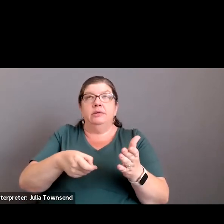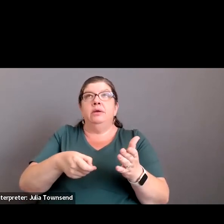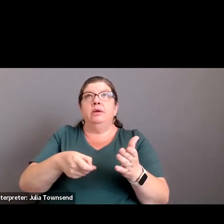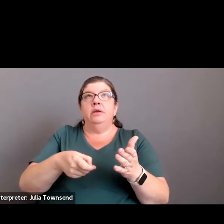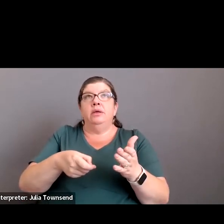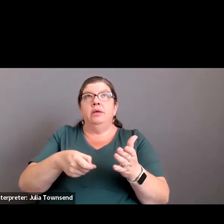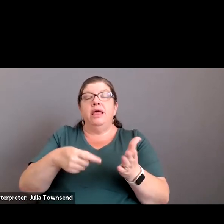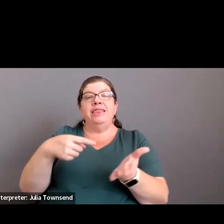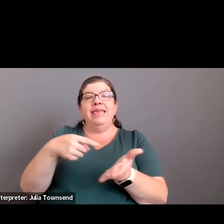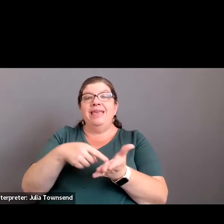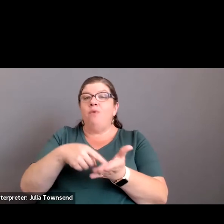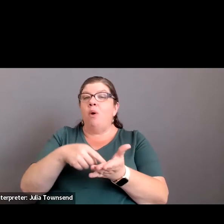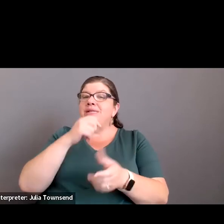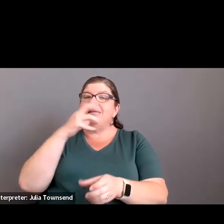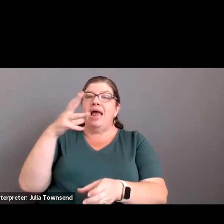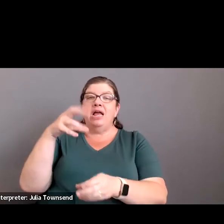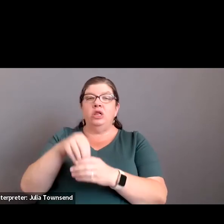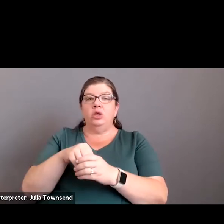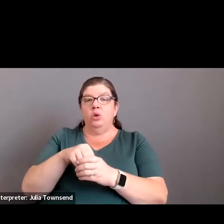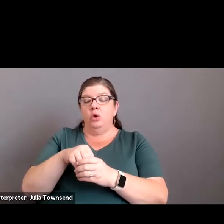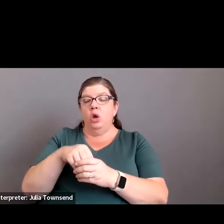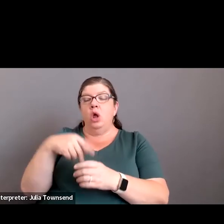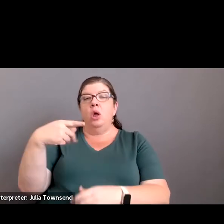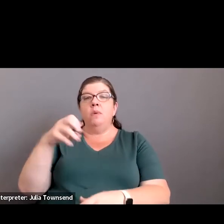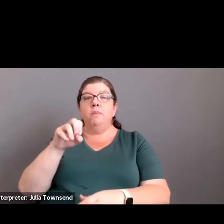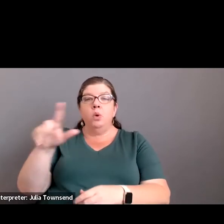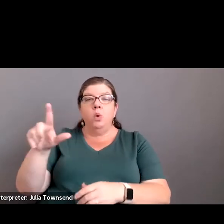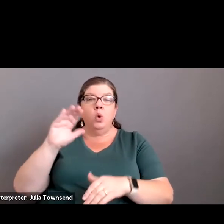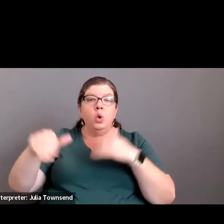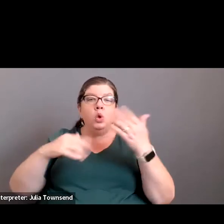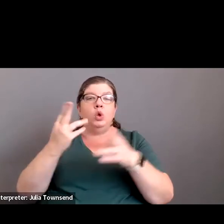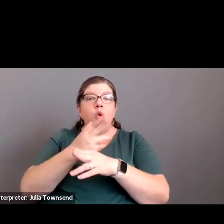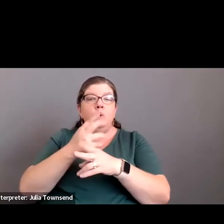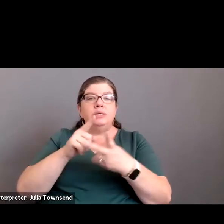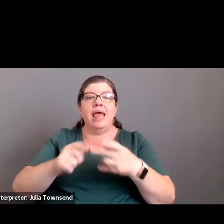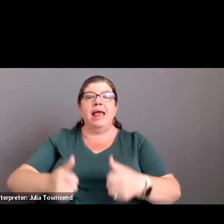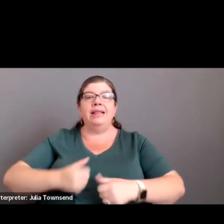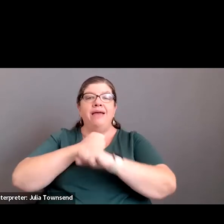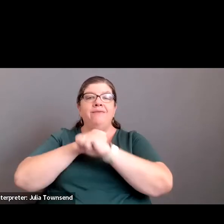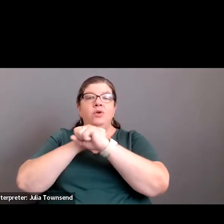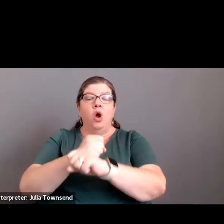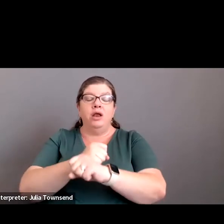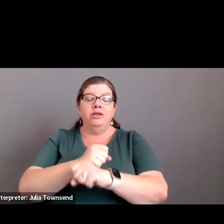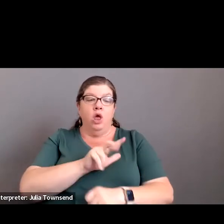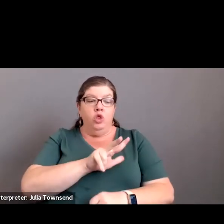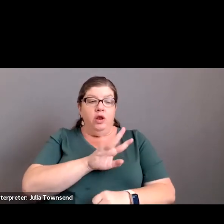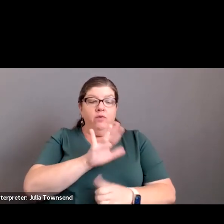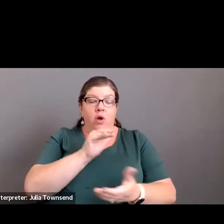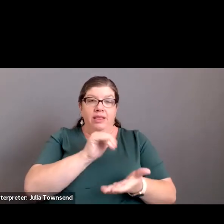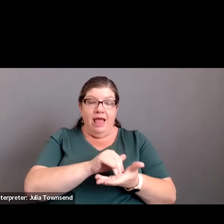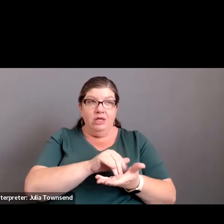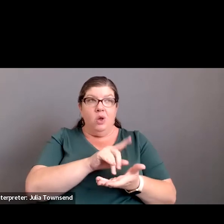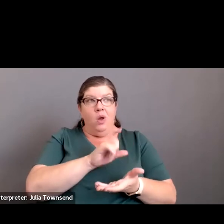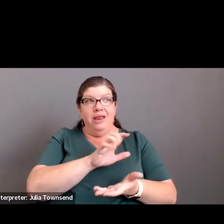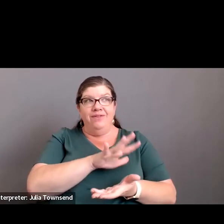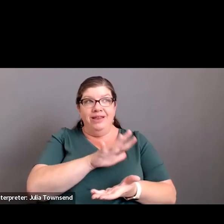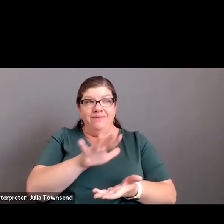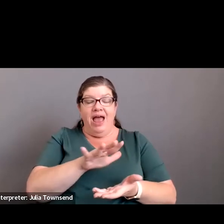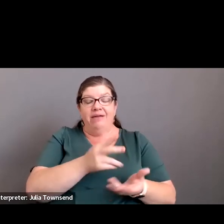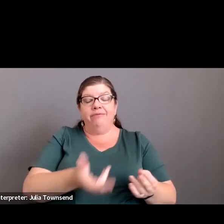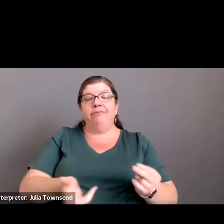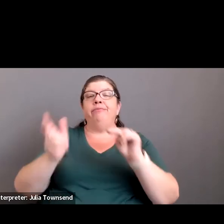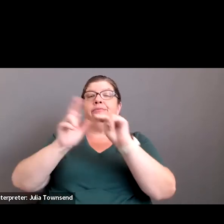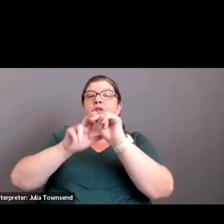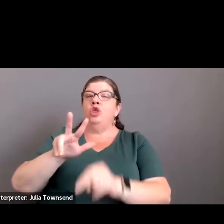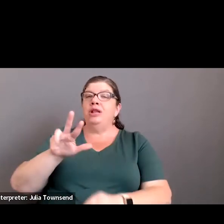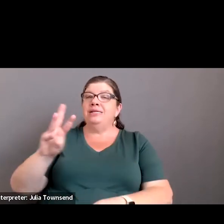The invoice did not include pool use and lifeguard. So the cost will now increase from $34,155 to